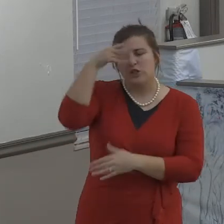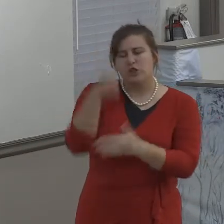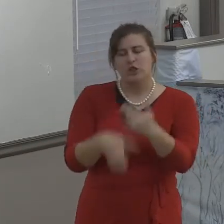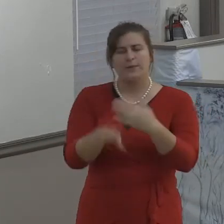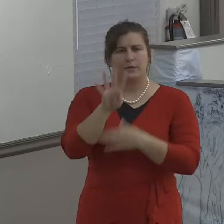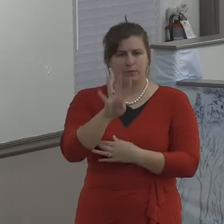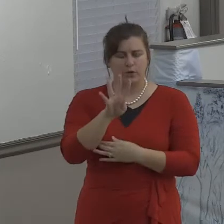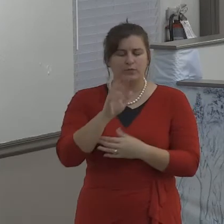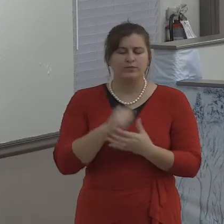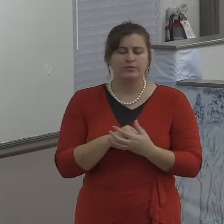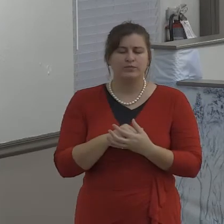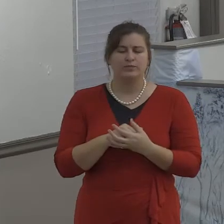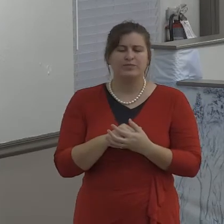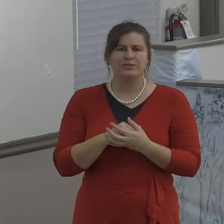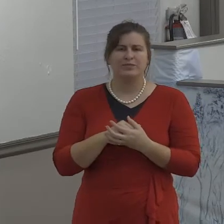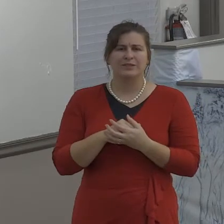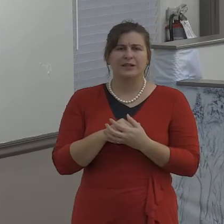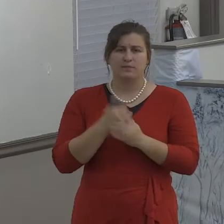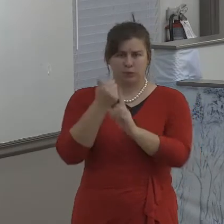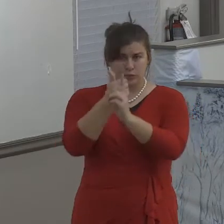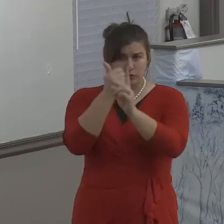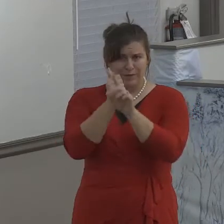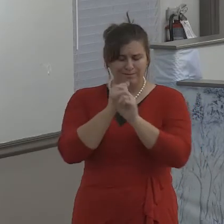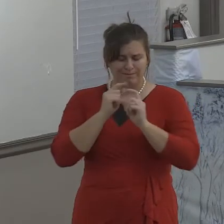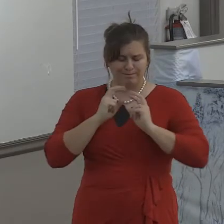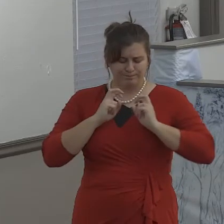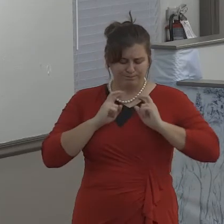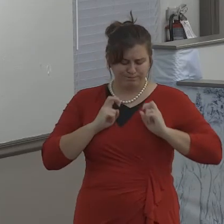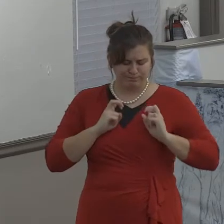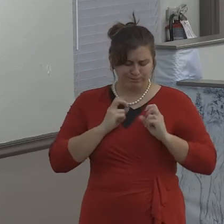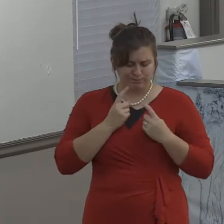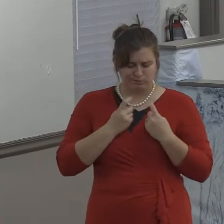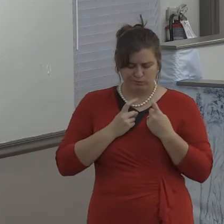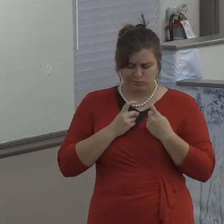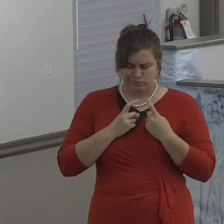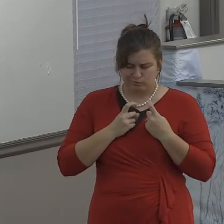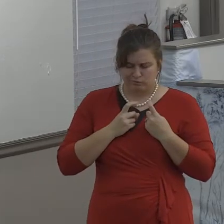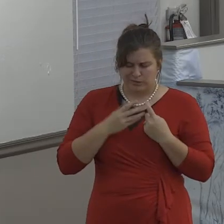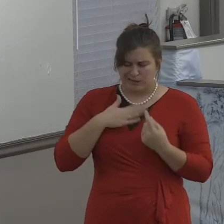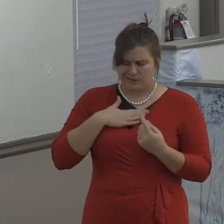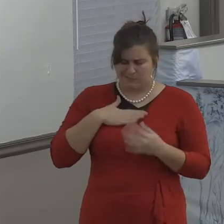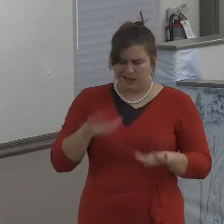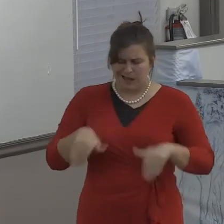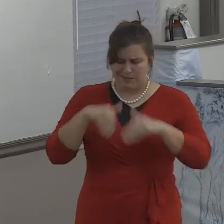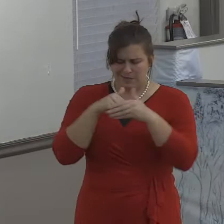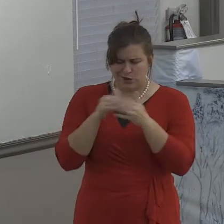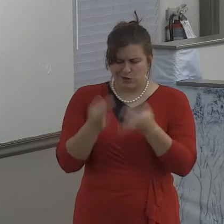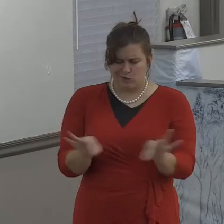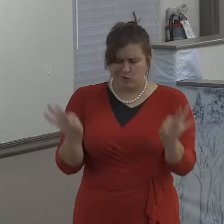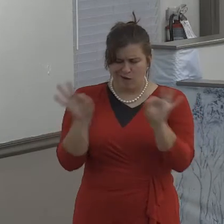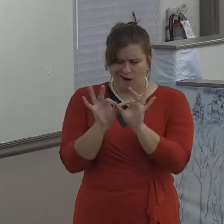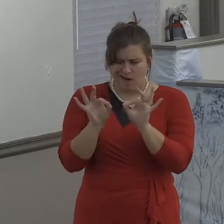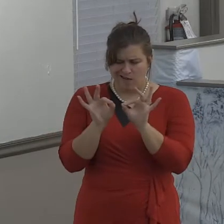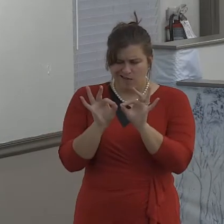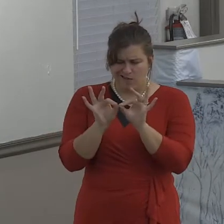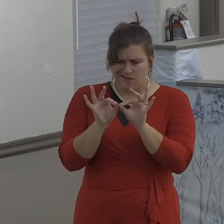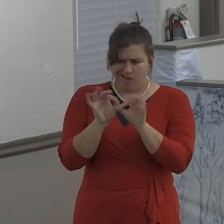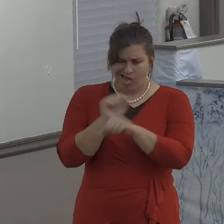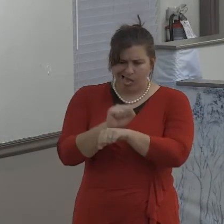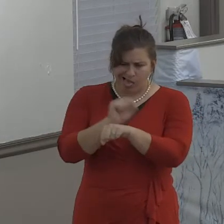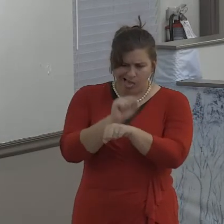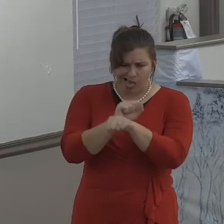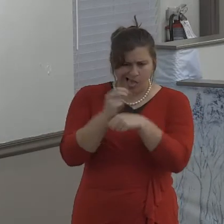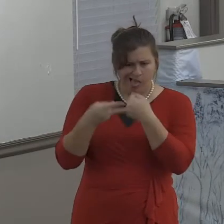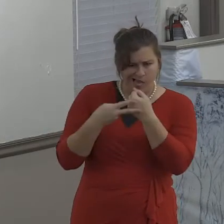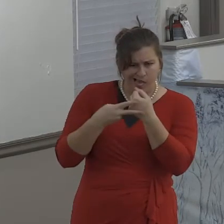quickly at the onset of this message, onset of this message, that, listen, if some of this was so easy, everybody